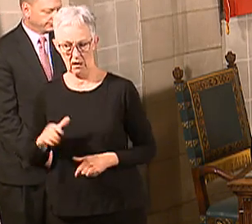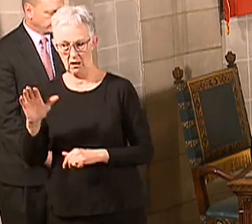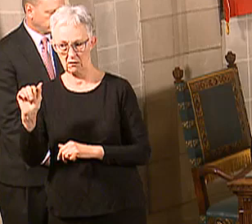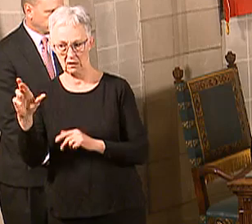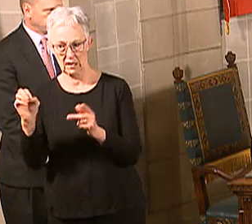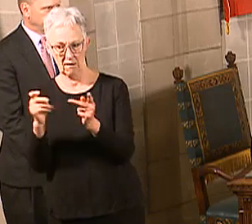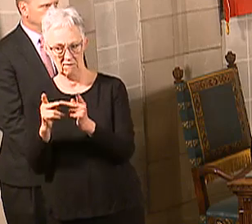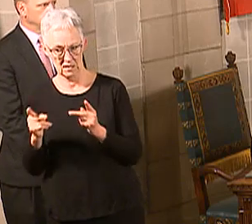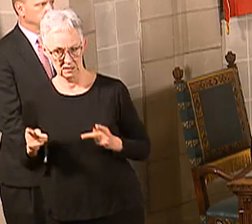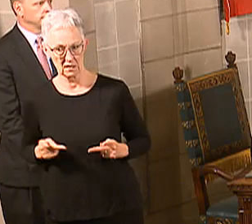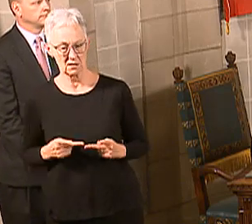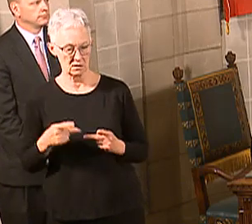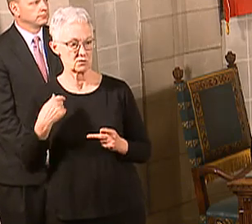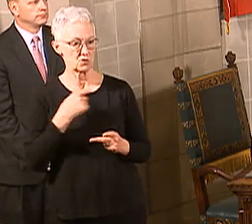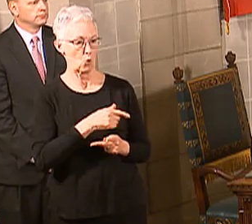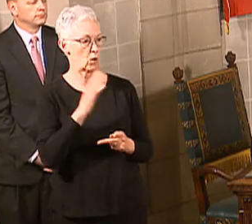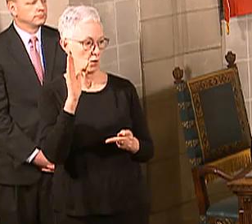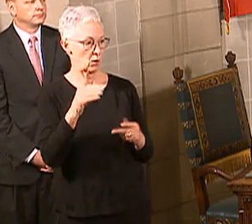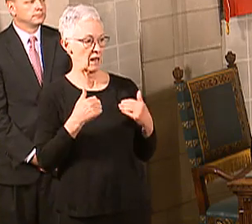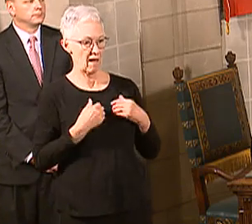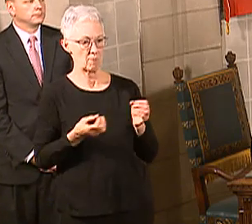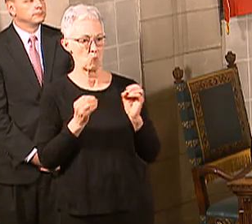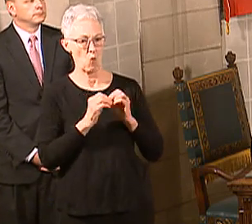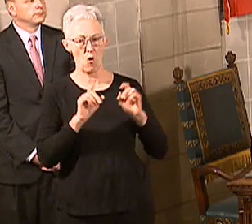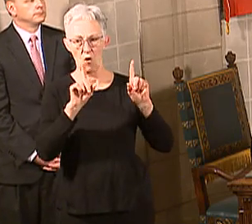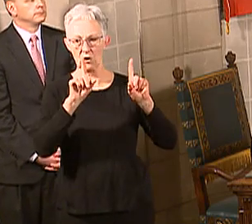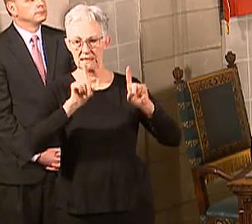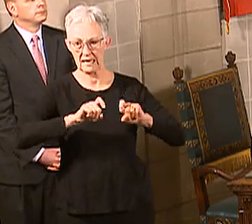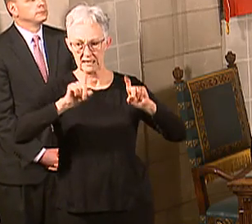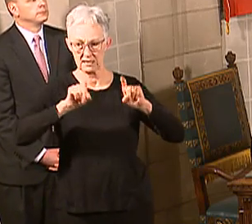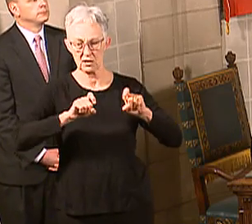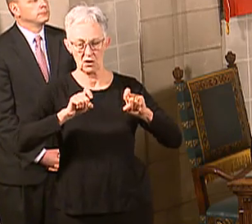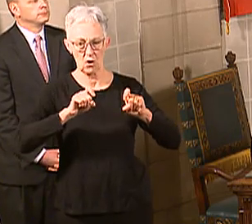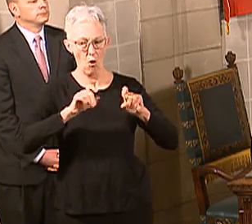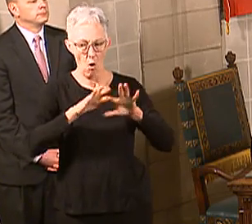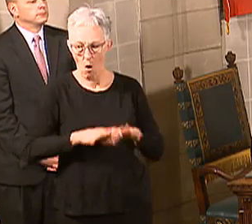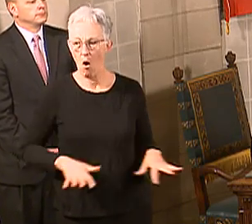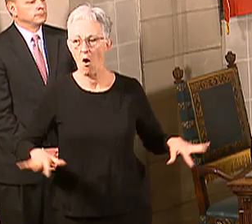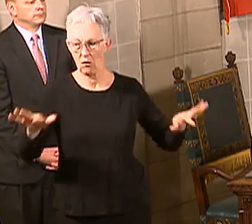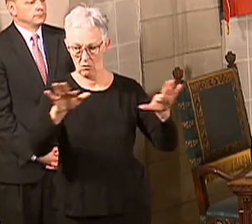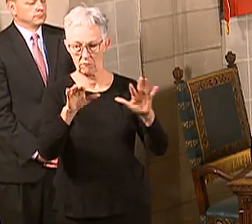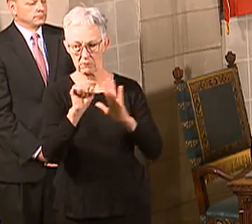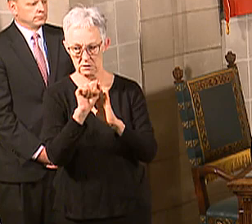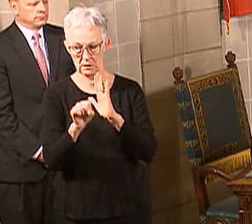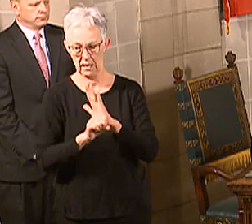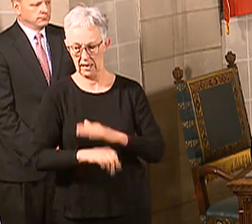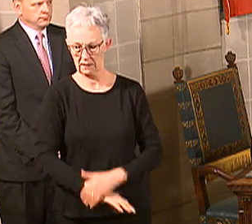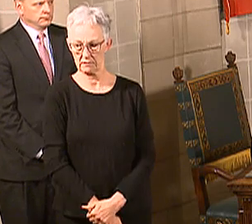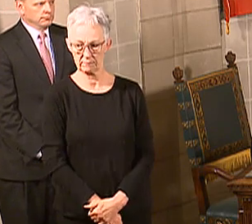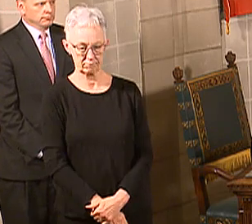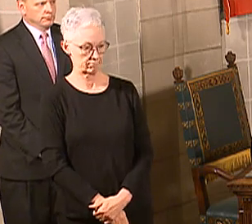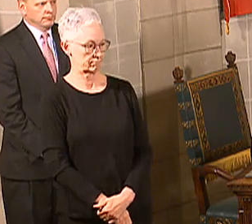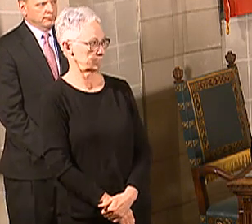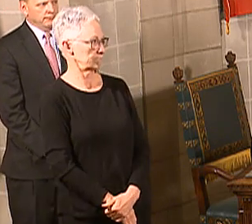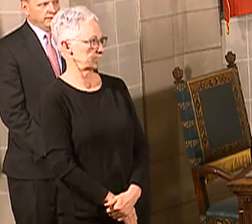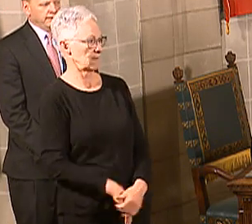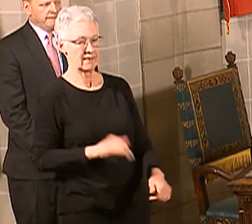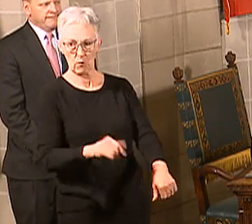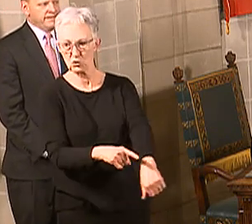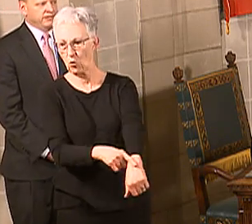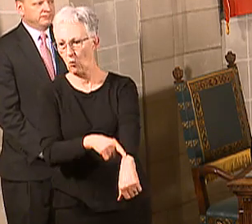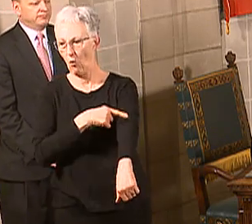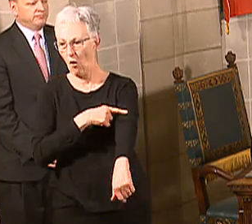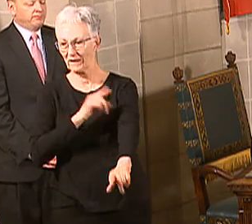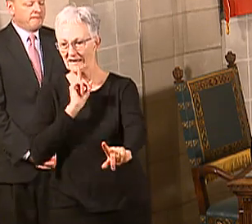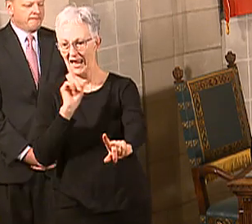So stay tuned as we get more down the road of that path and expand more of that capacity. We will be doing that as well. Okay, that was a long-winded answer, probably way more than